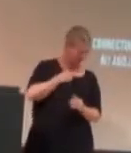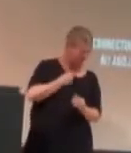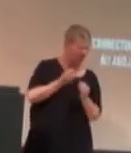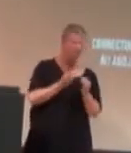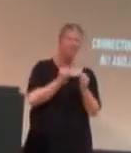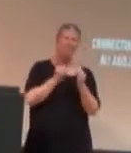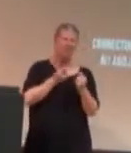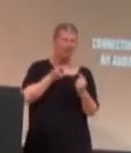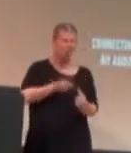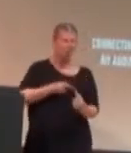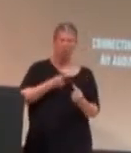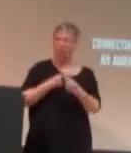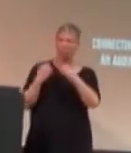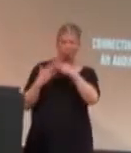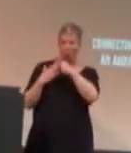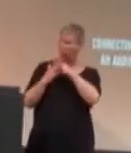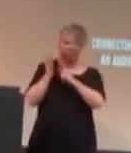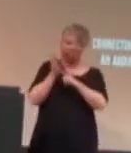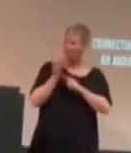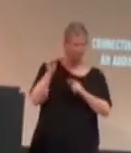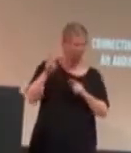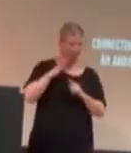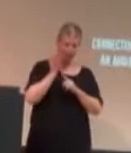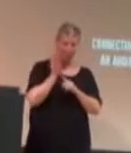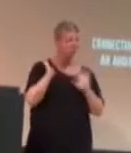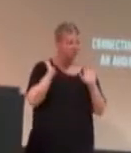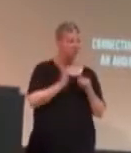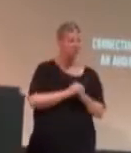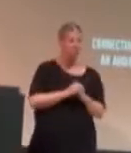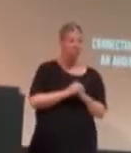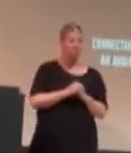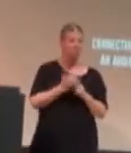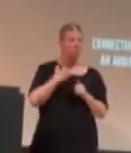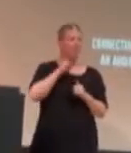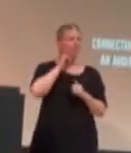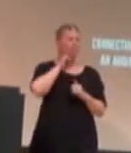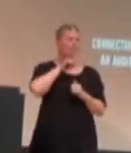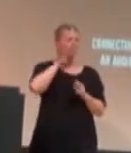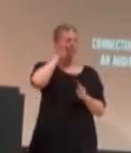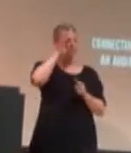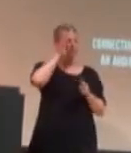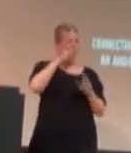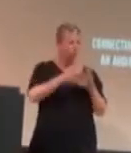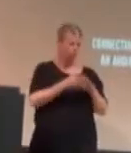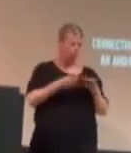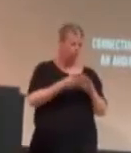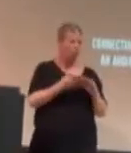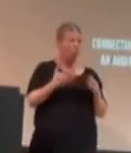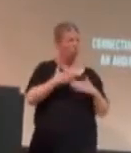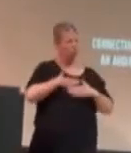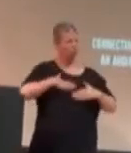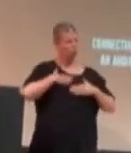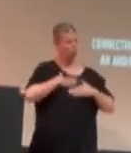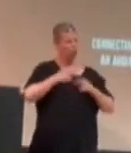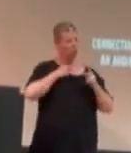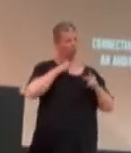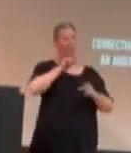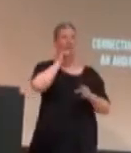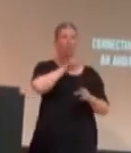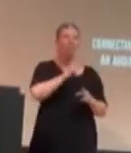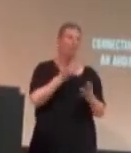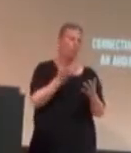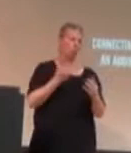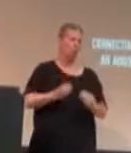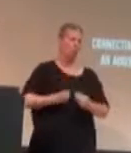minutes? Okay. Five minutes. Um, fictional stories can convey issues in an entertaining way. People yearn to be inspired,